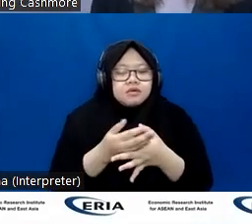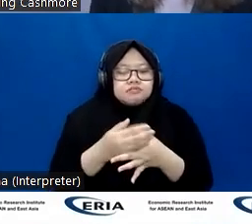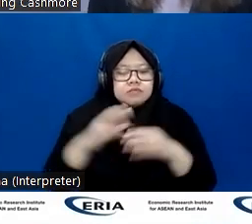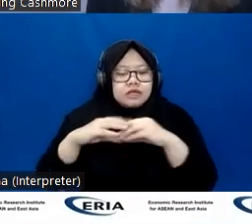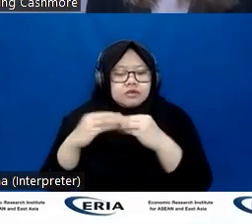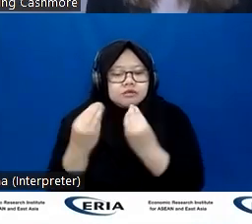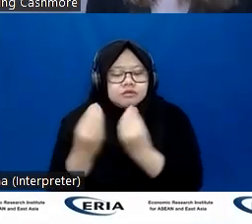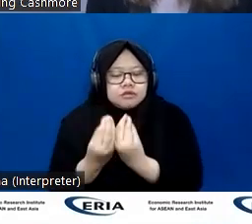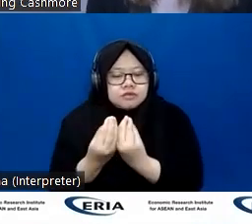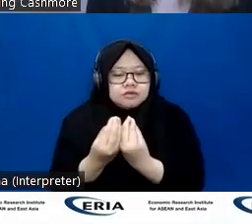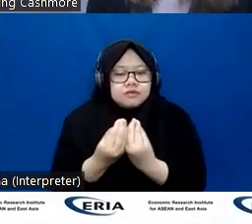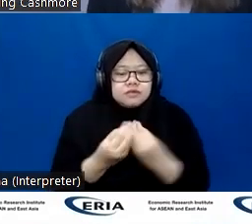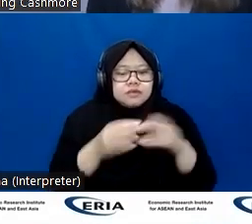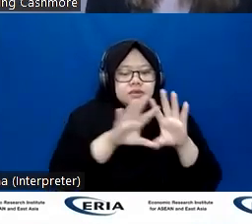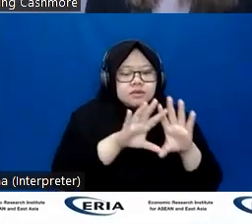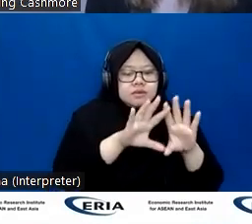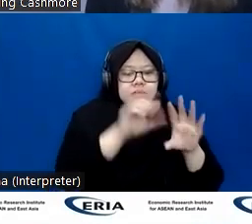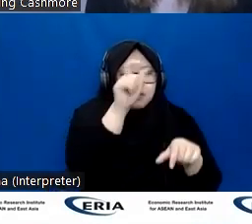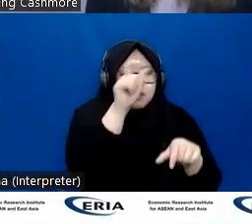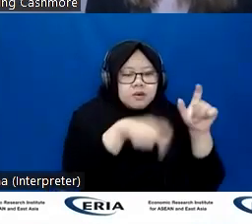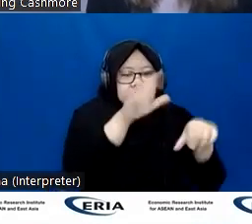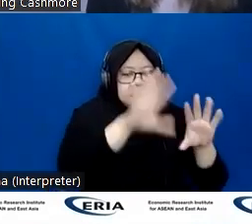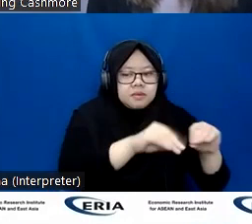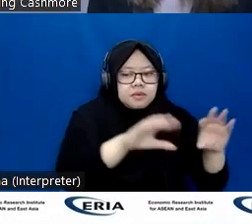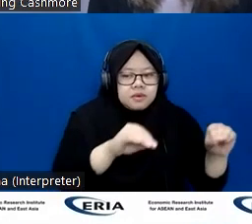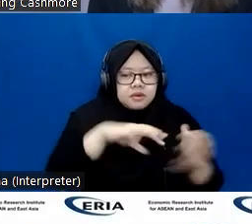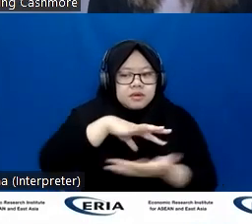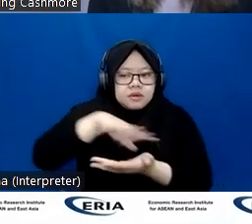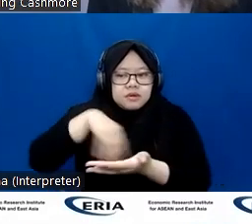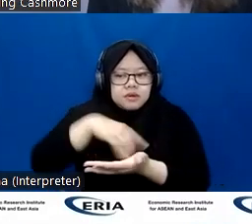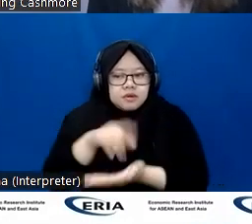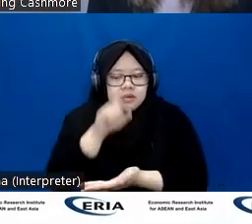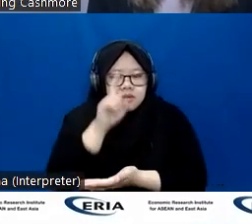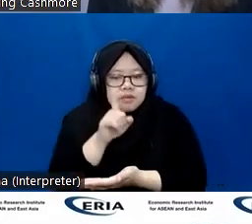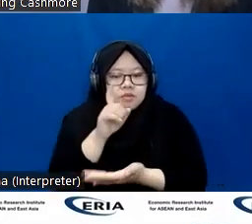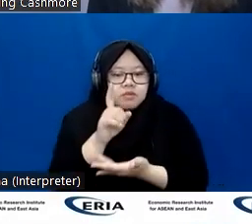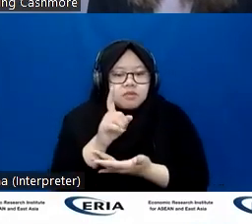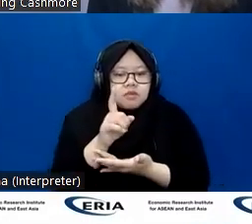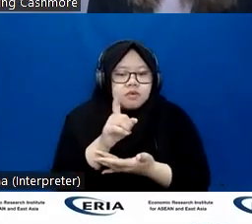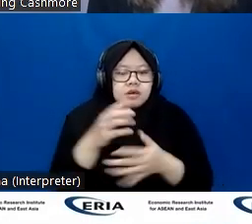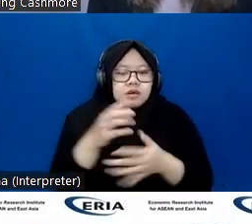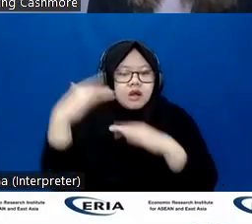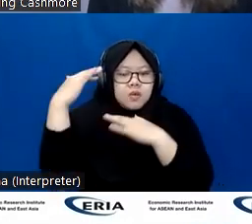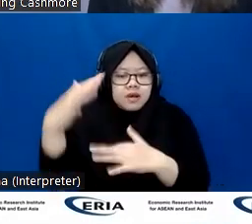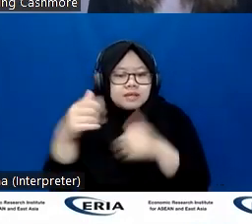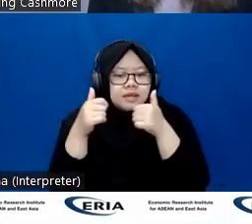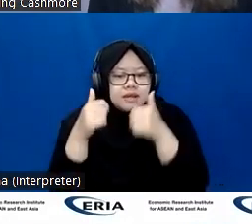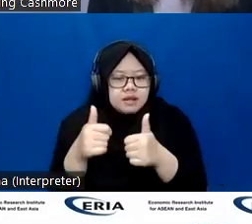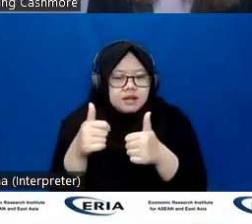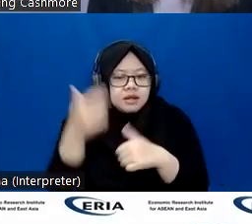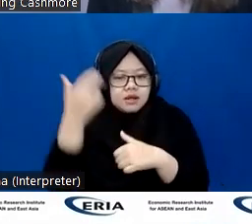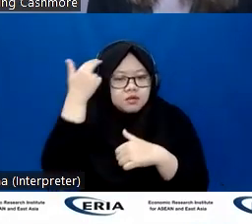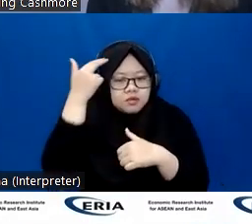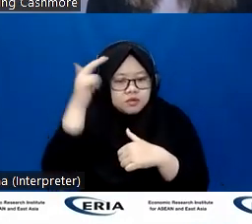Employers in the in the in region are required by law to put in place reasonable accommodations to promote truly inclusive working environments